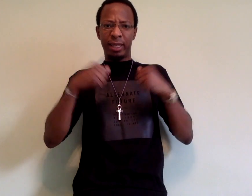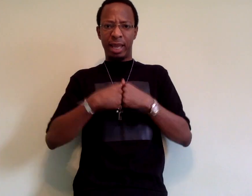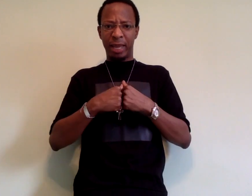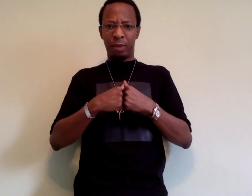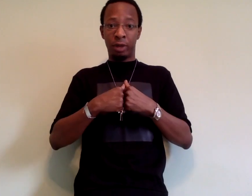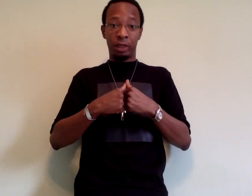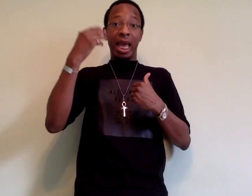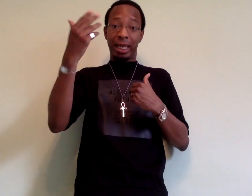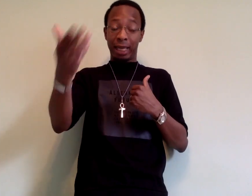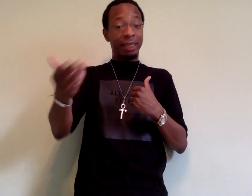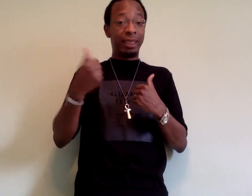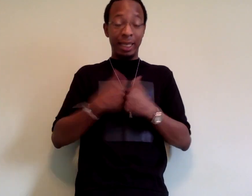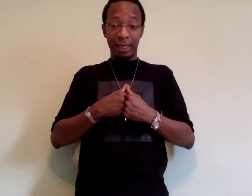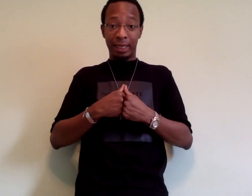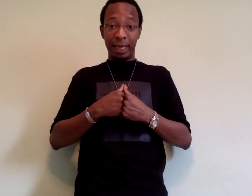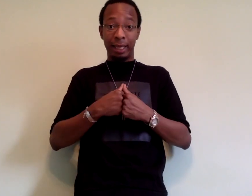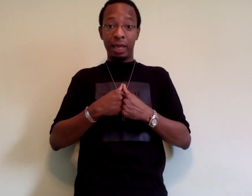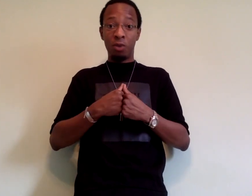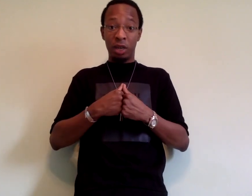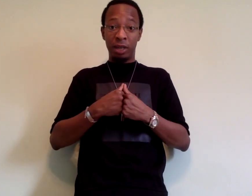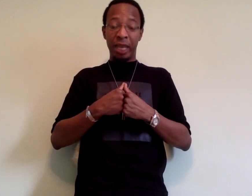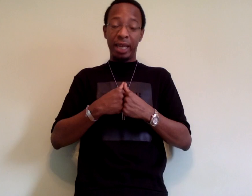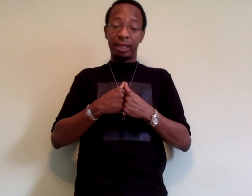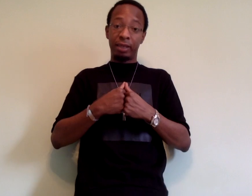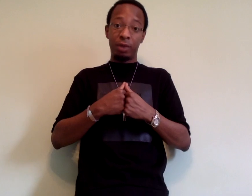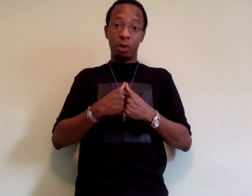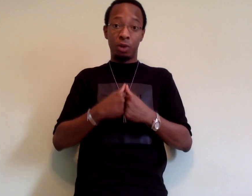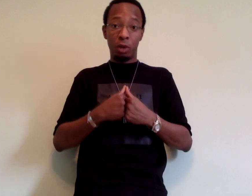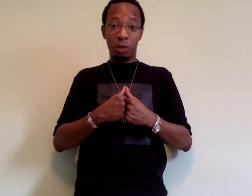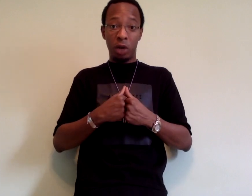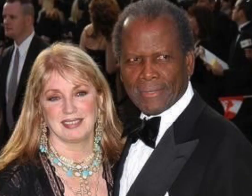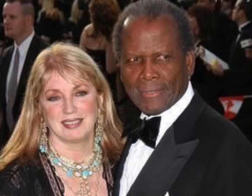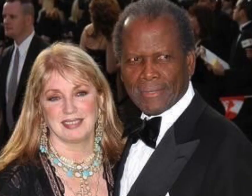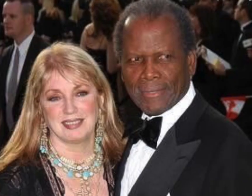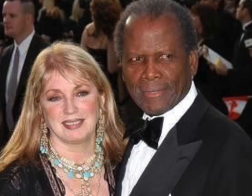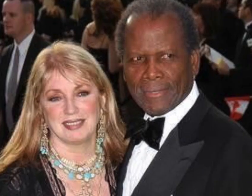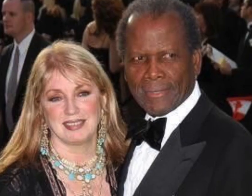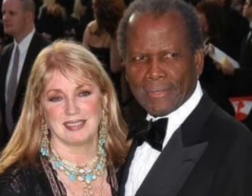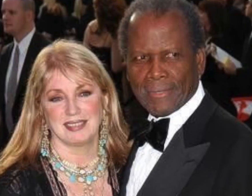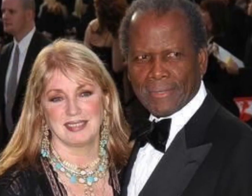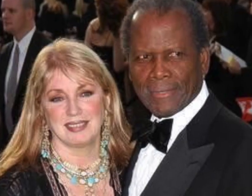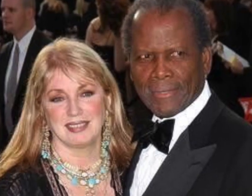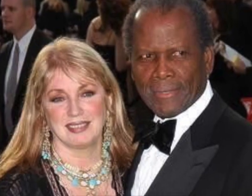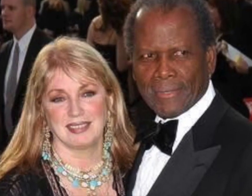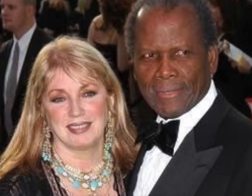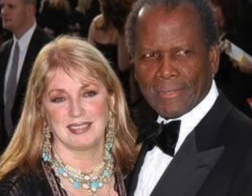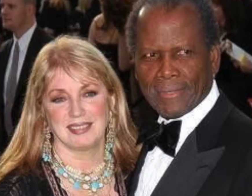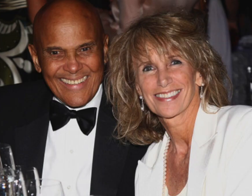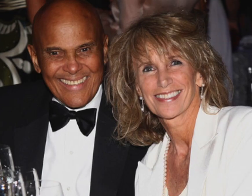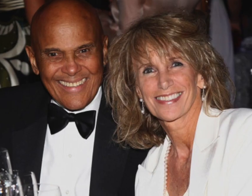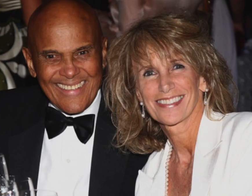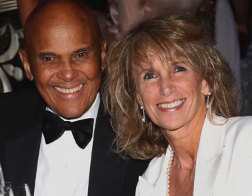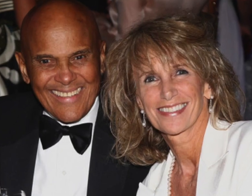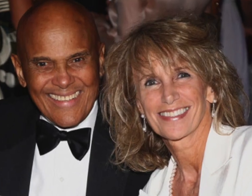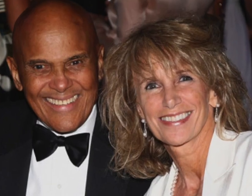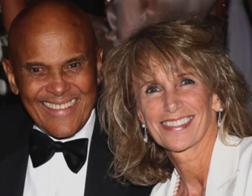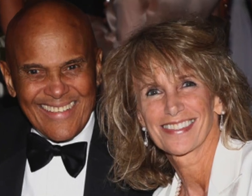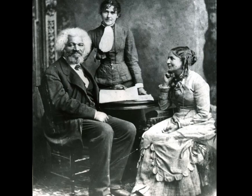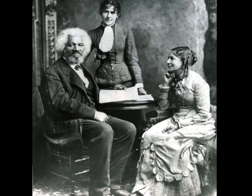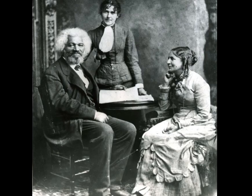that black person, as Dr. Johnson said that he would in his interview with Roland Martin. He said he would have a hard time respecting a black man who married a white woman, even